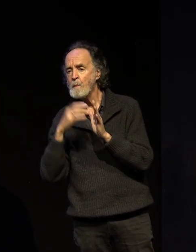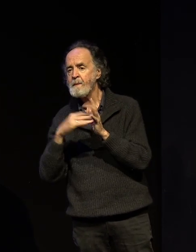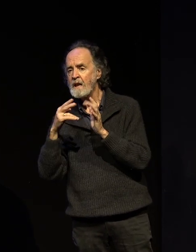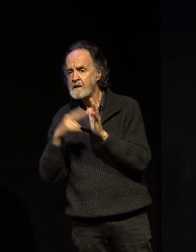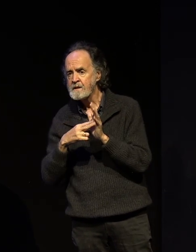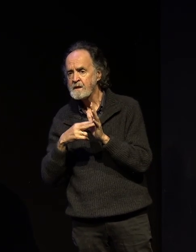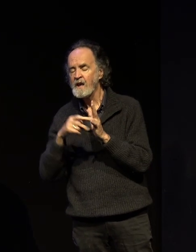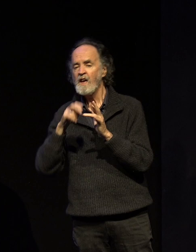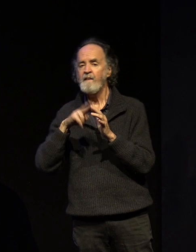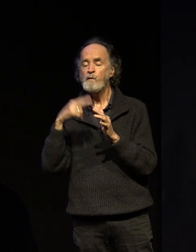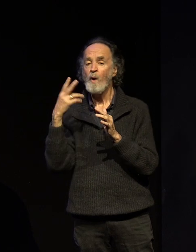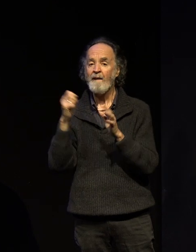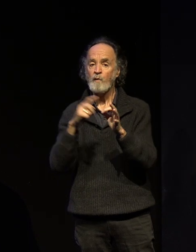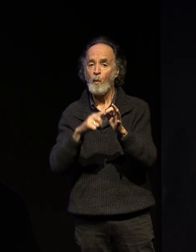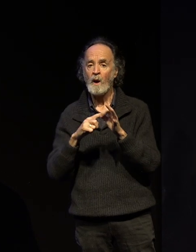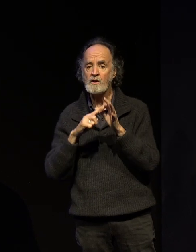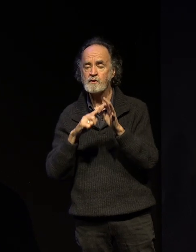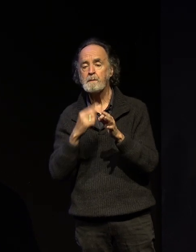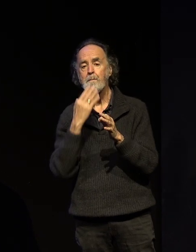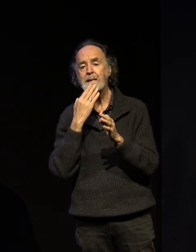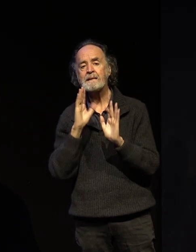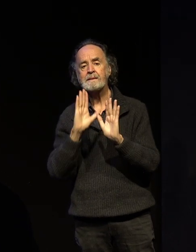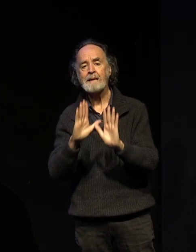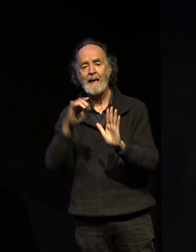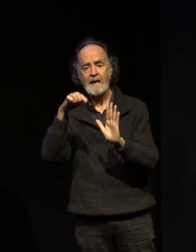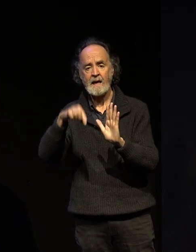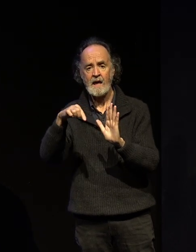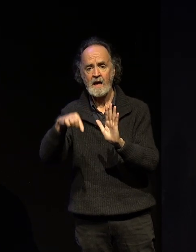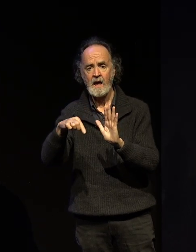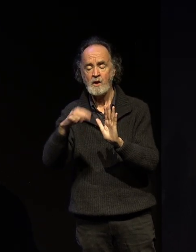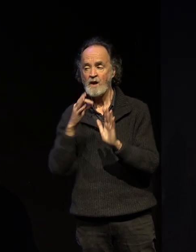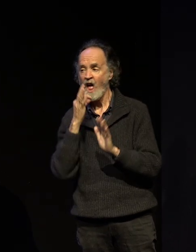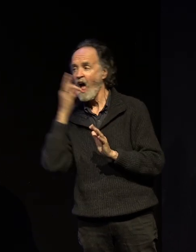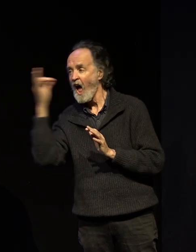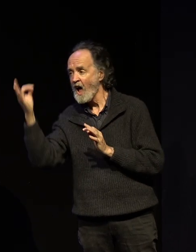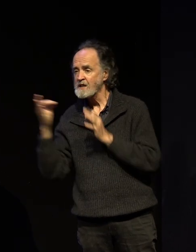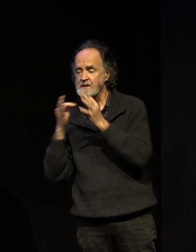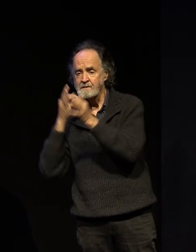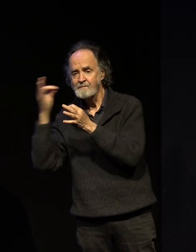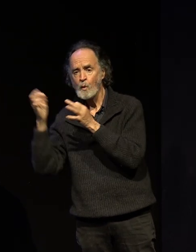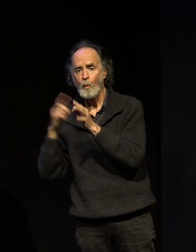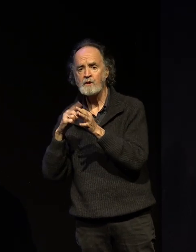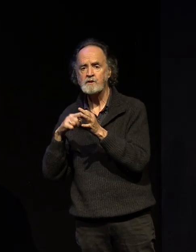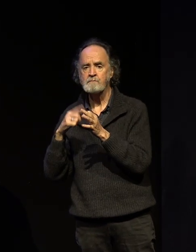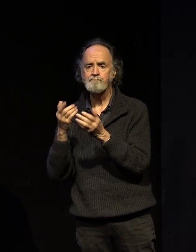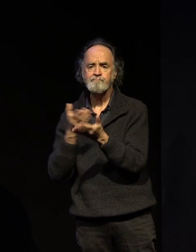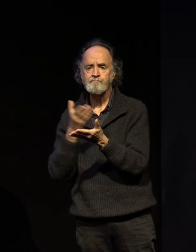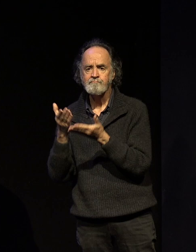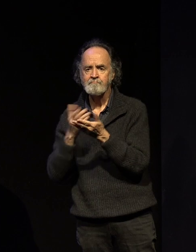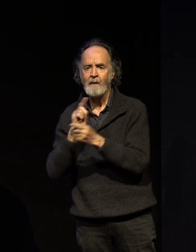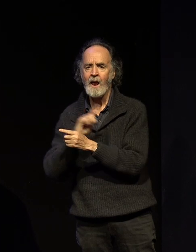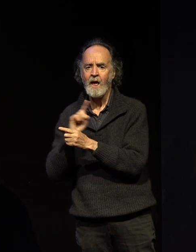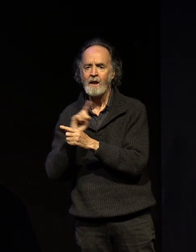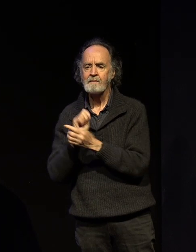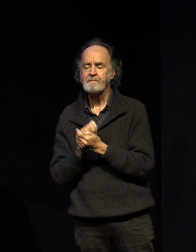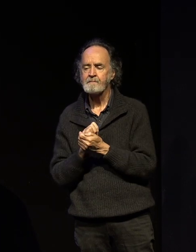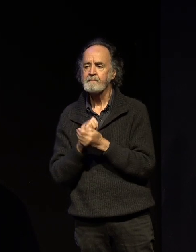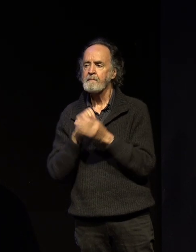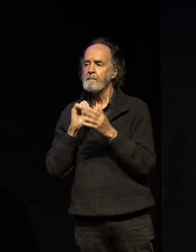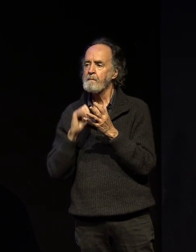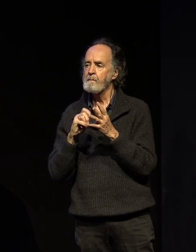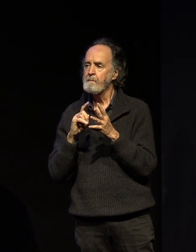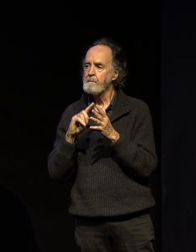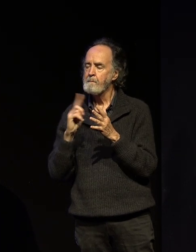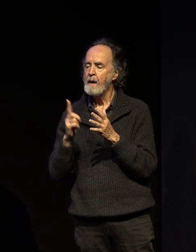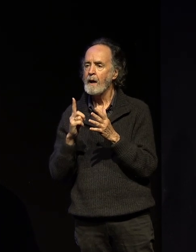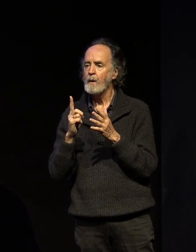of us please remain in the auditorium here with us and we can talk to you at the end but we will